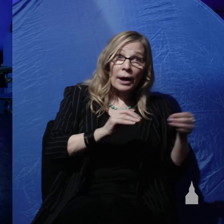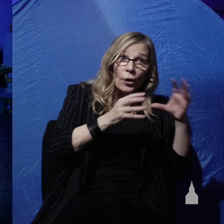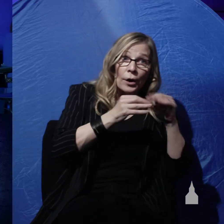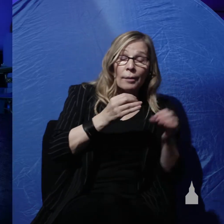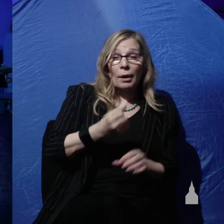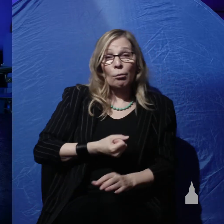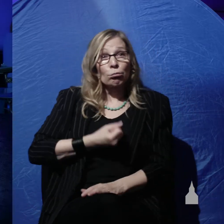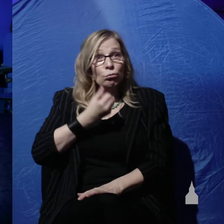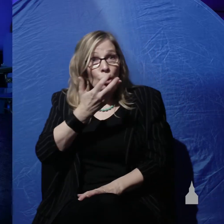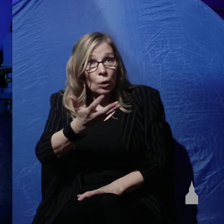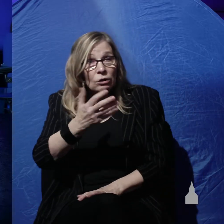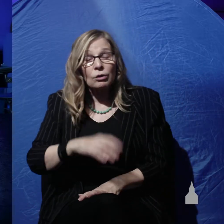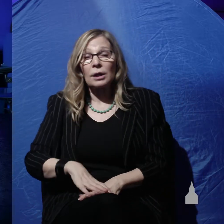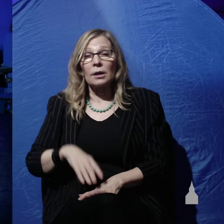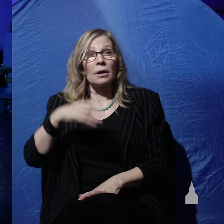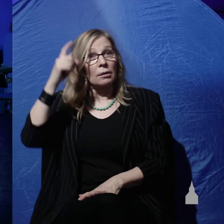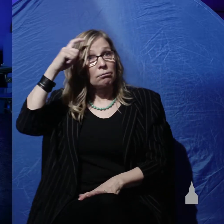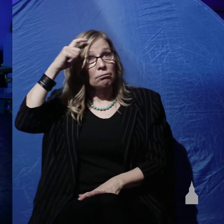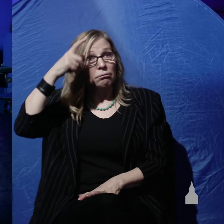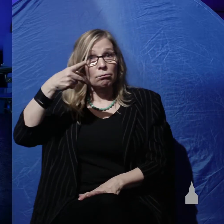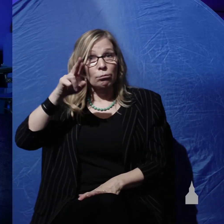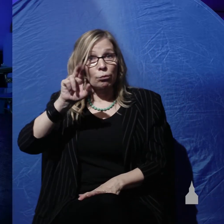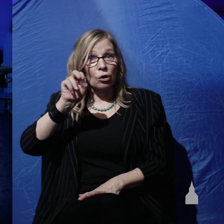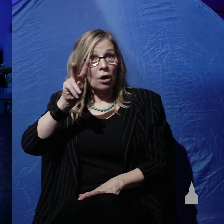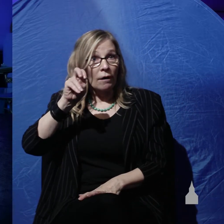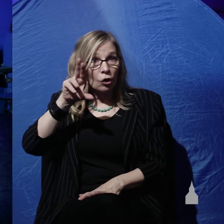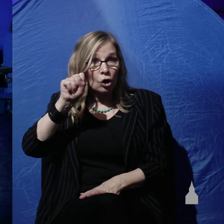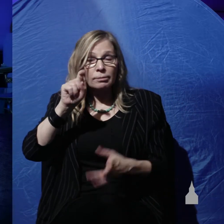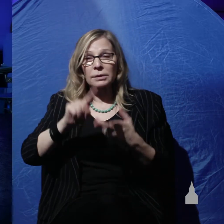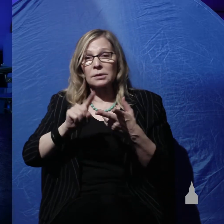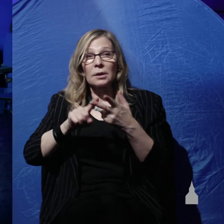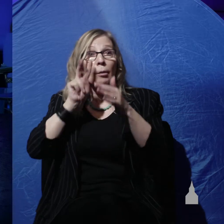proverbs, prophetic visions, parables,